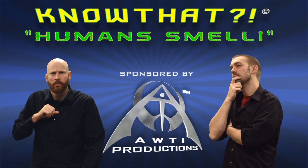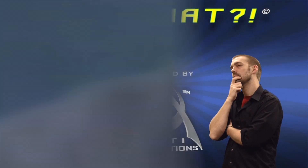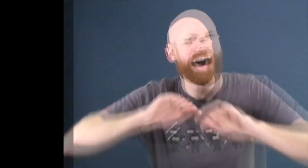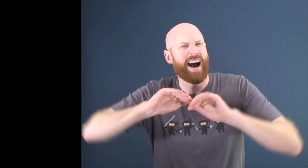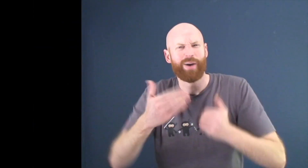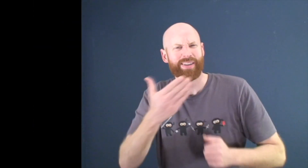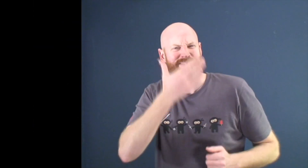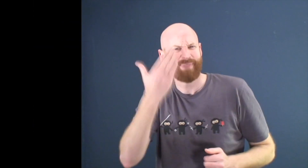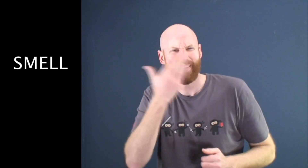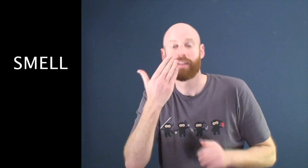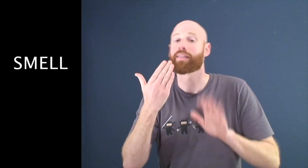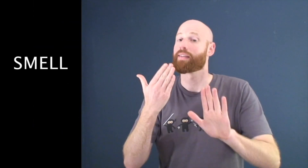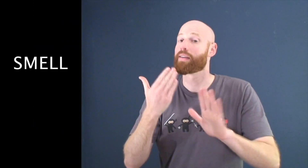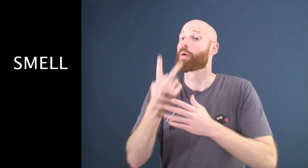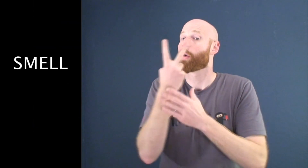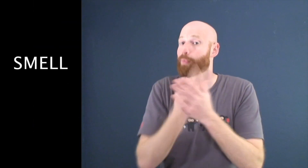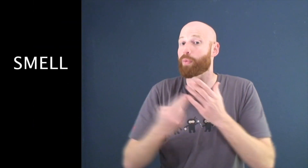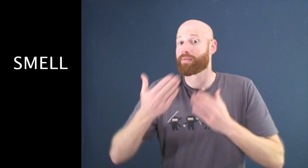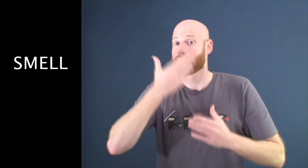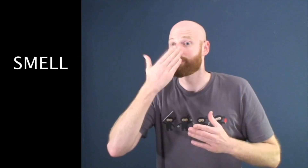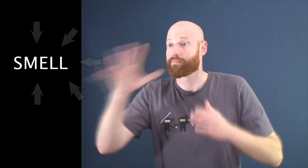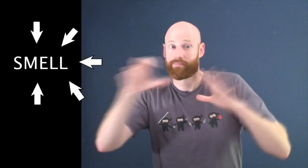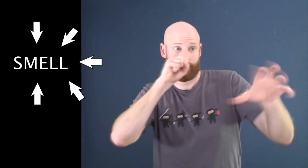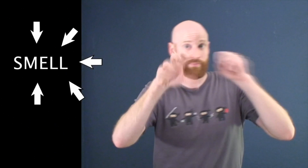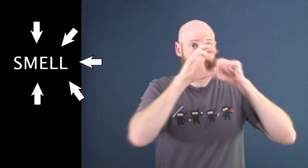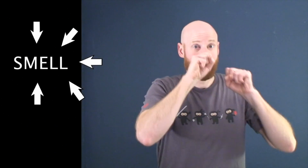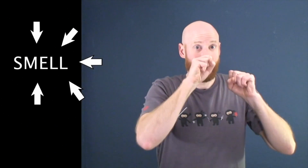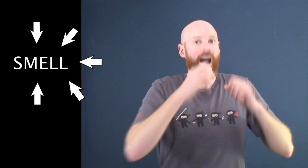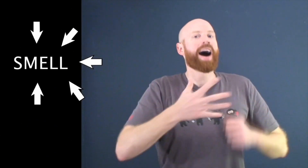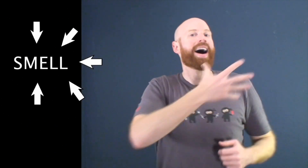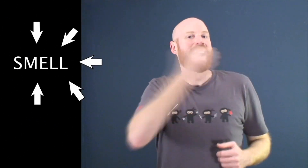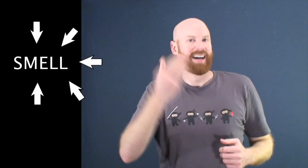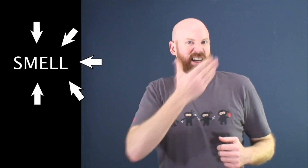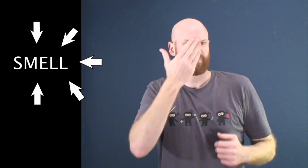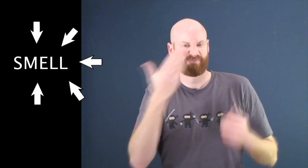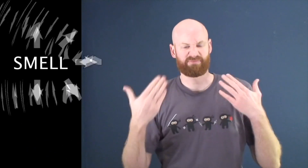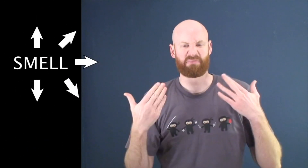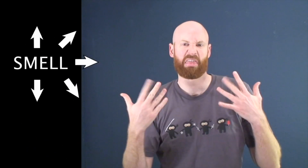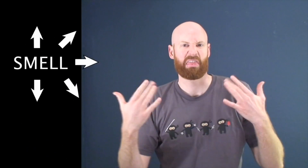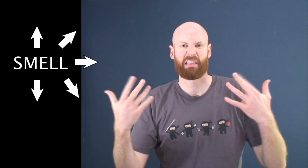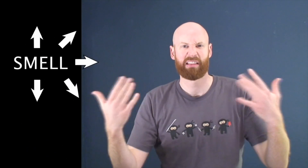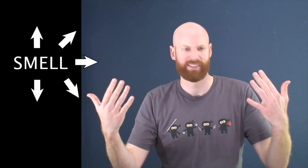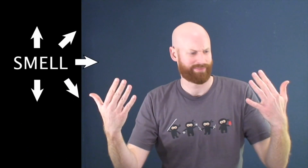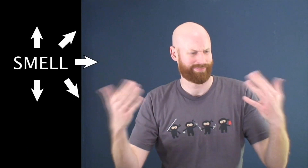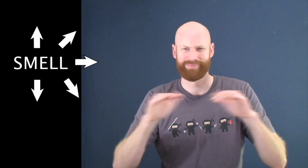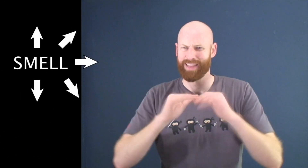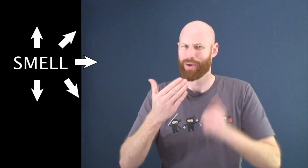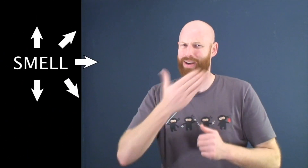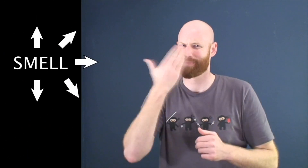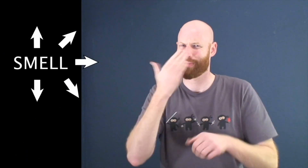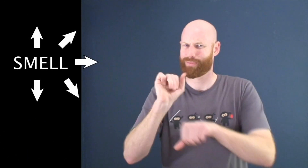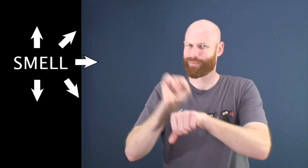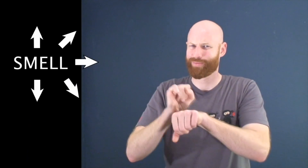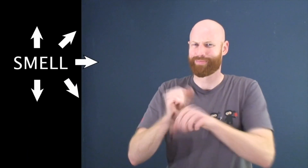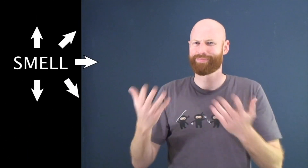how does smell both the act of taking in smells and the emitting of smells work